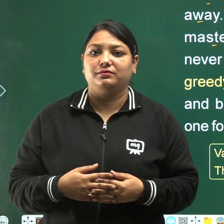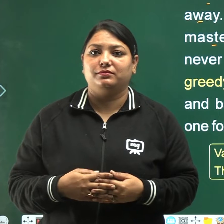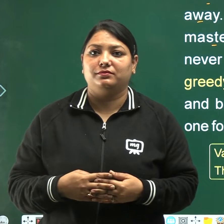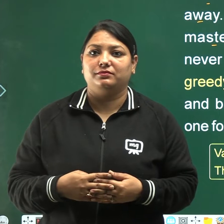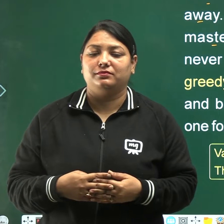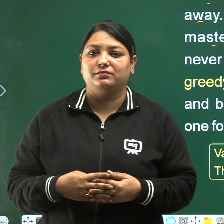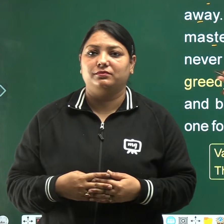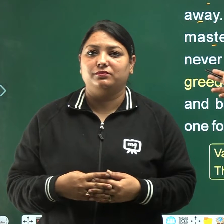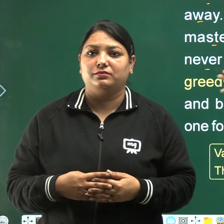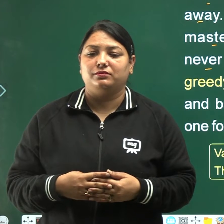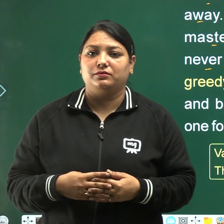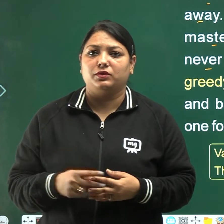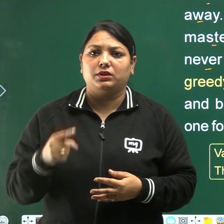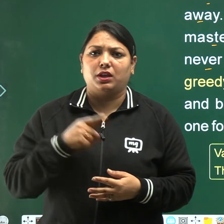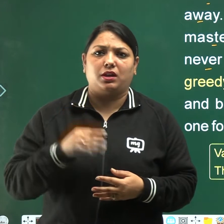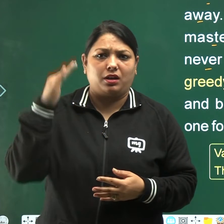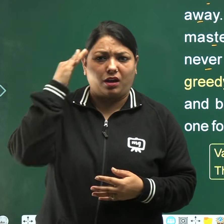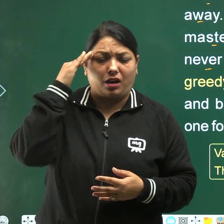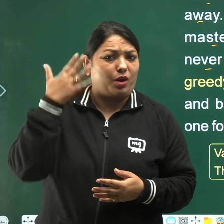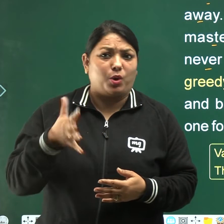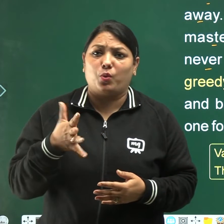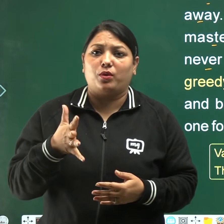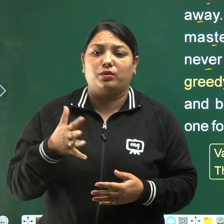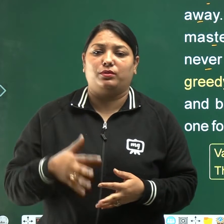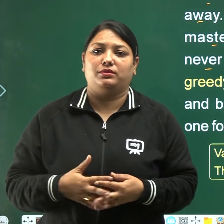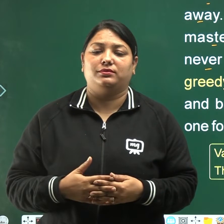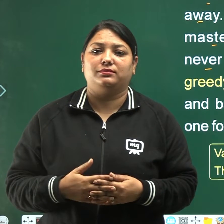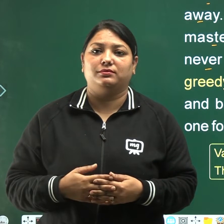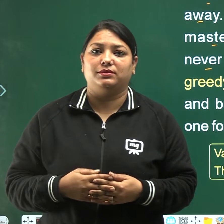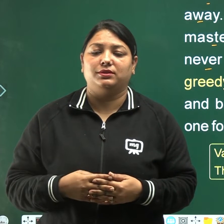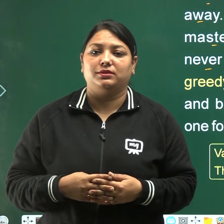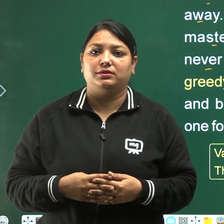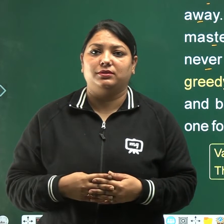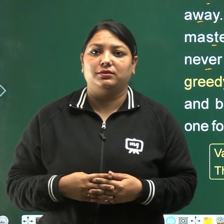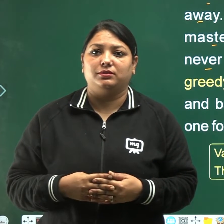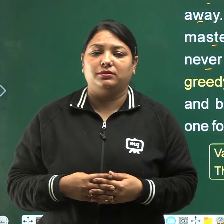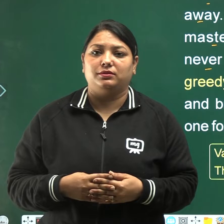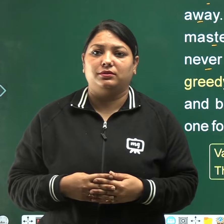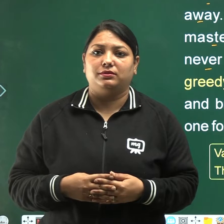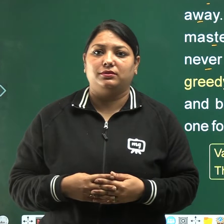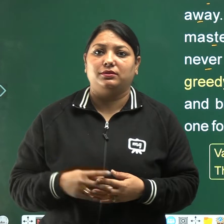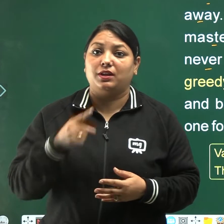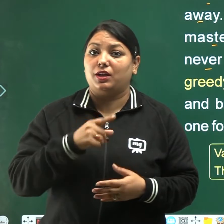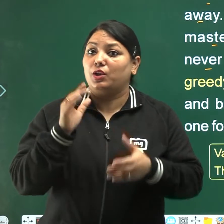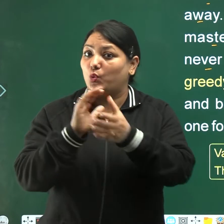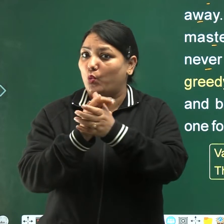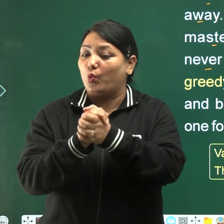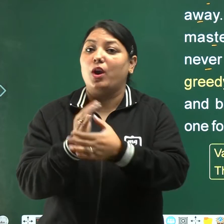he had never known that his friend was